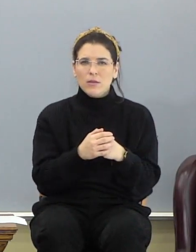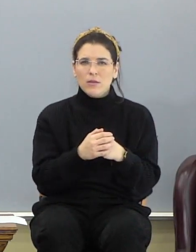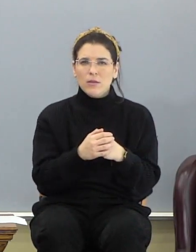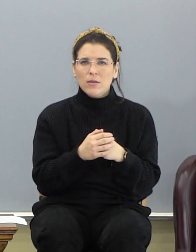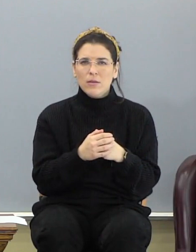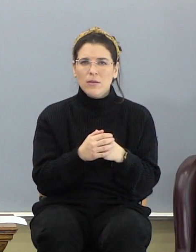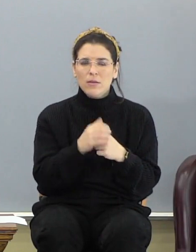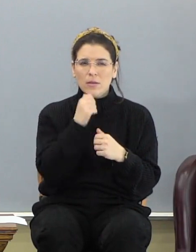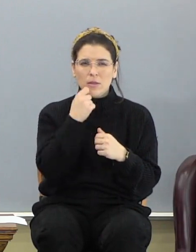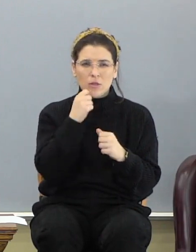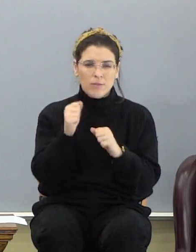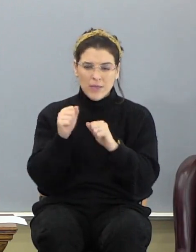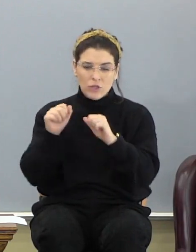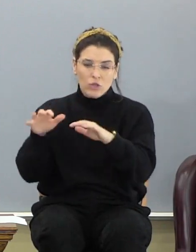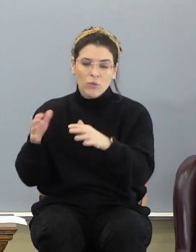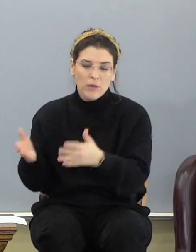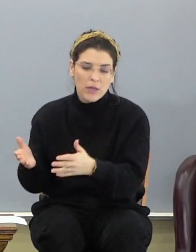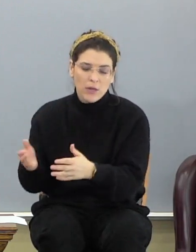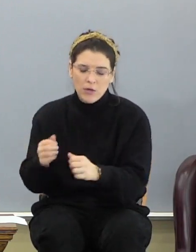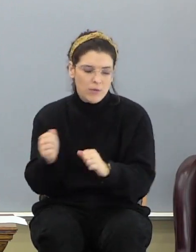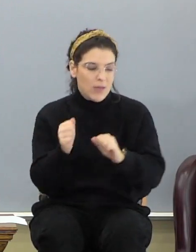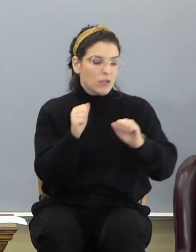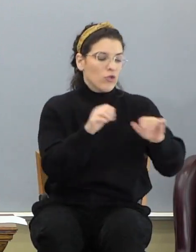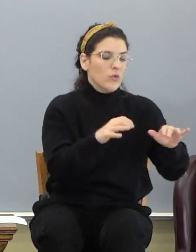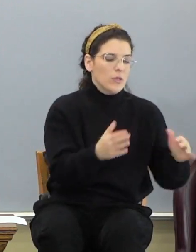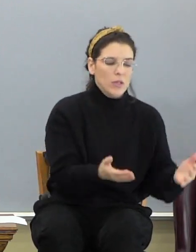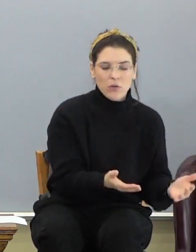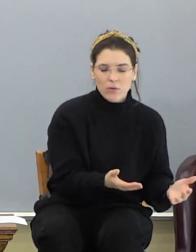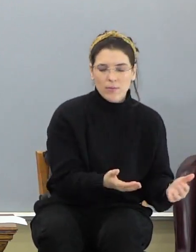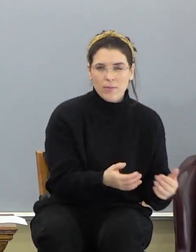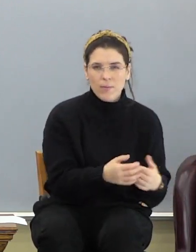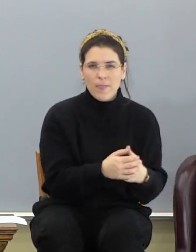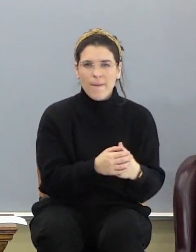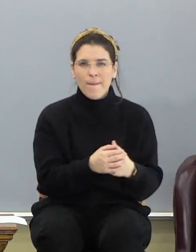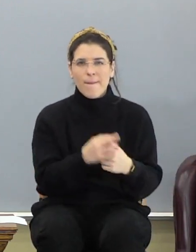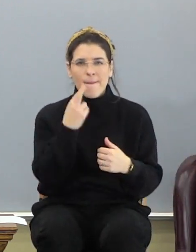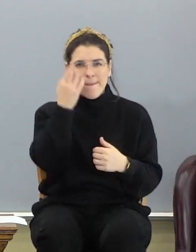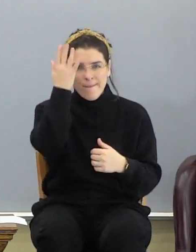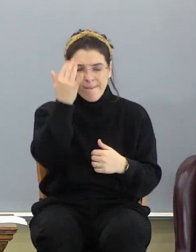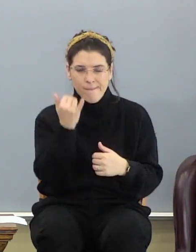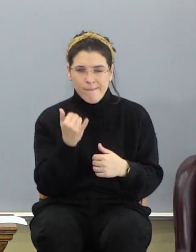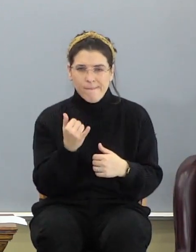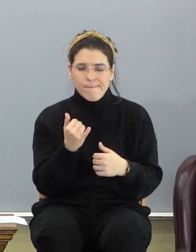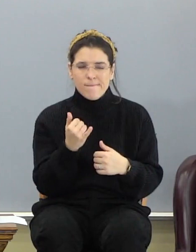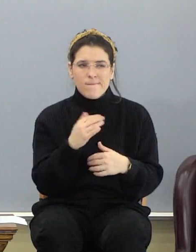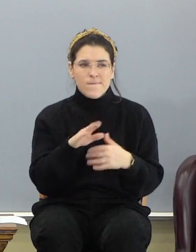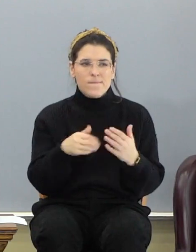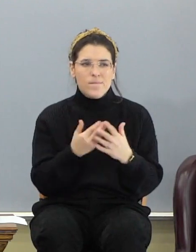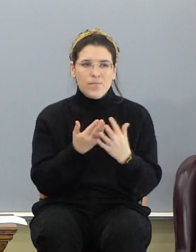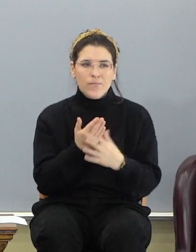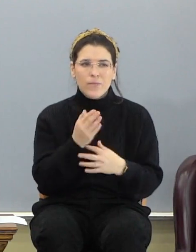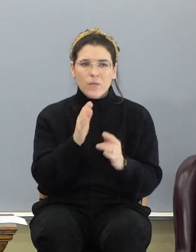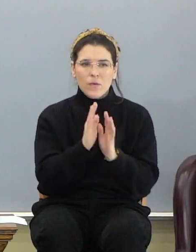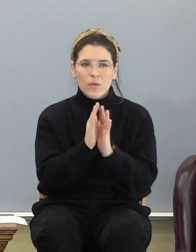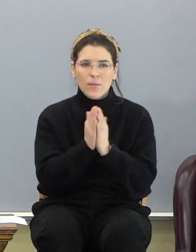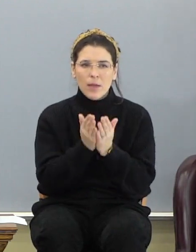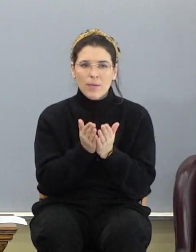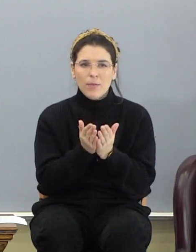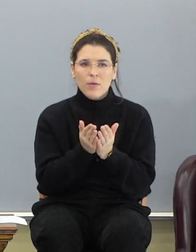He didn't magically do it there. He doesn't magically do it here. The reason for that is all through your Bible,